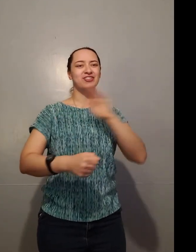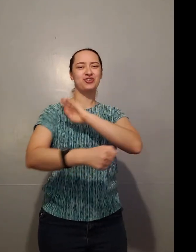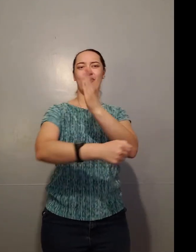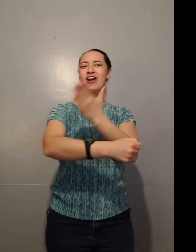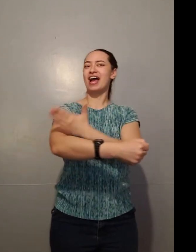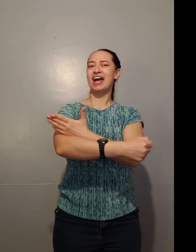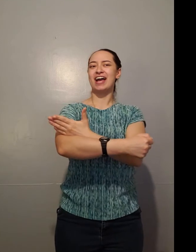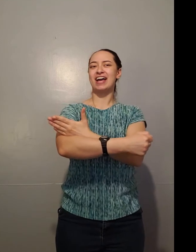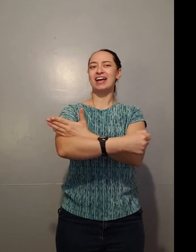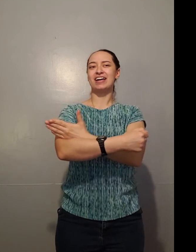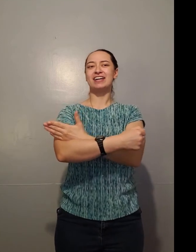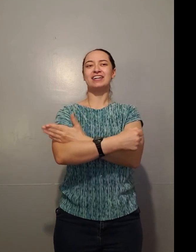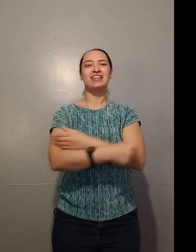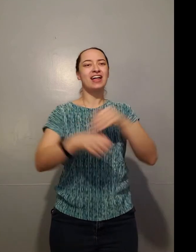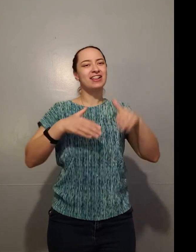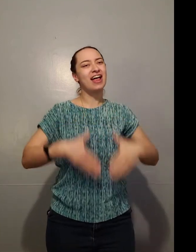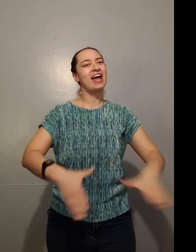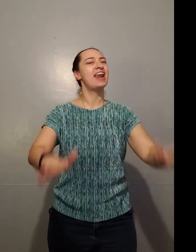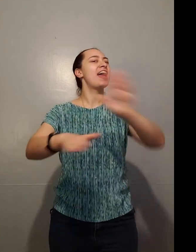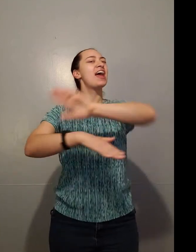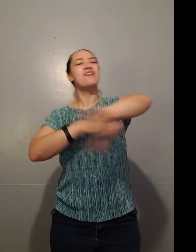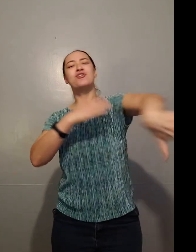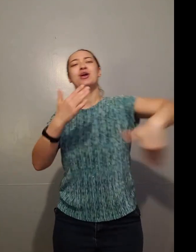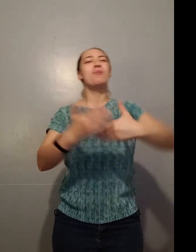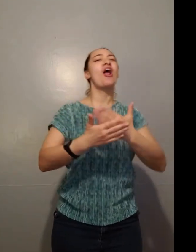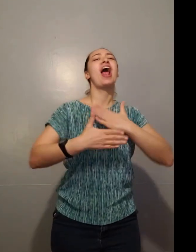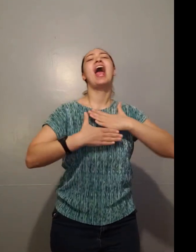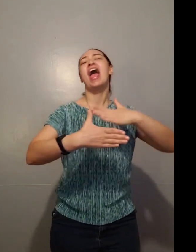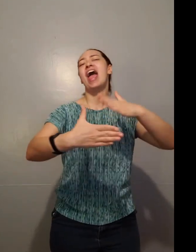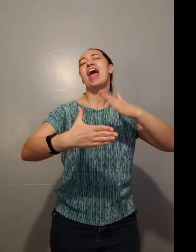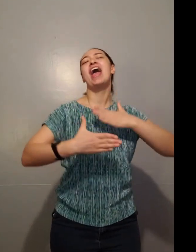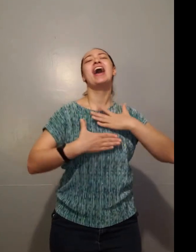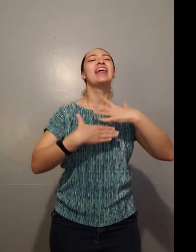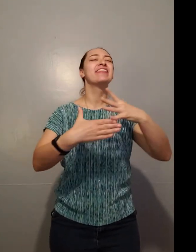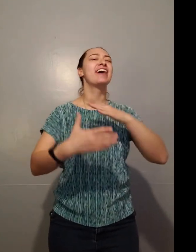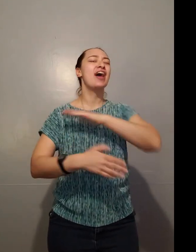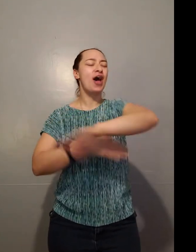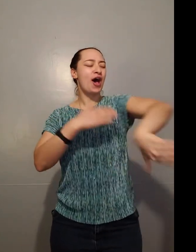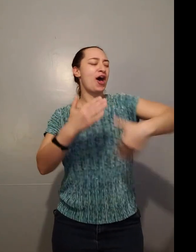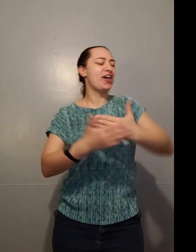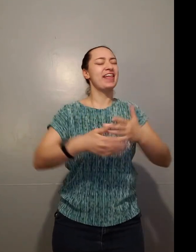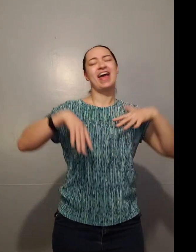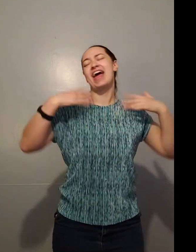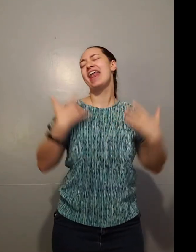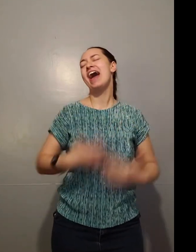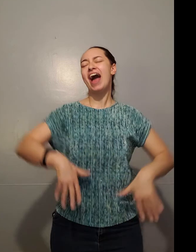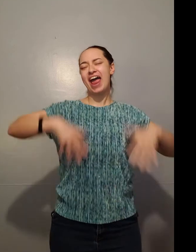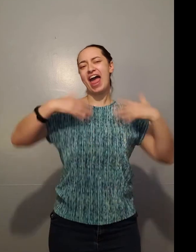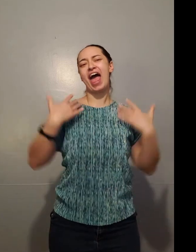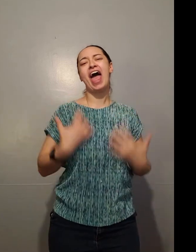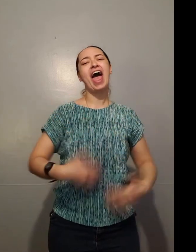stay. Let every breath, all that I am,